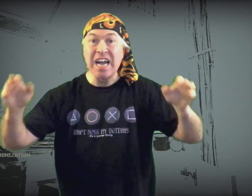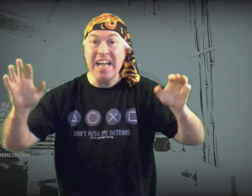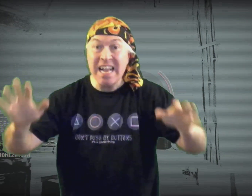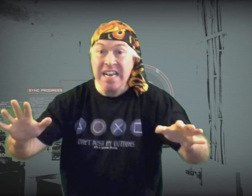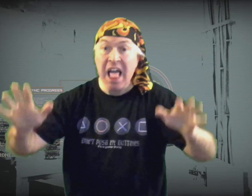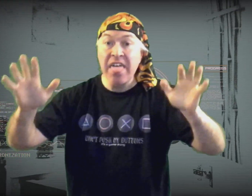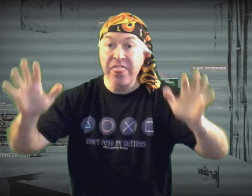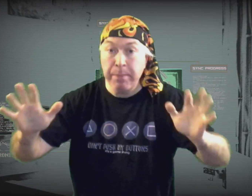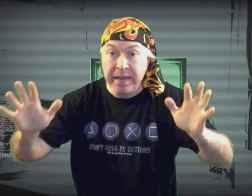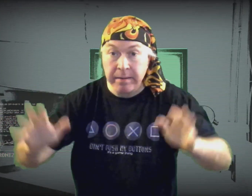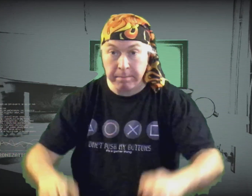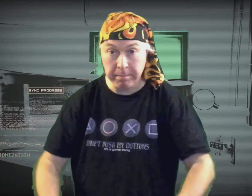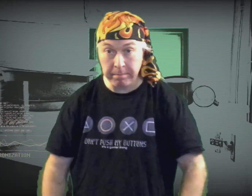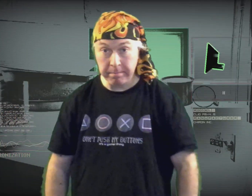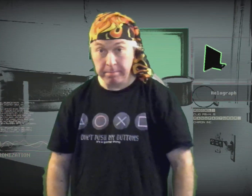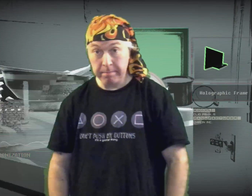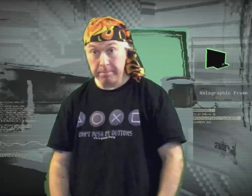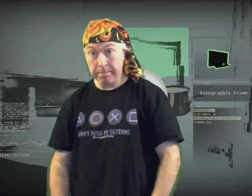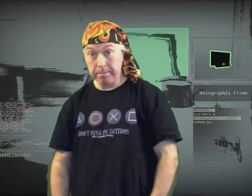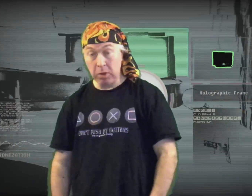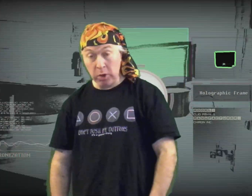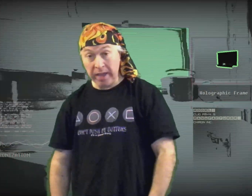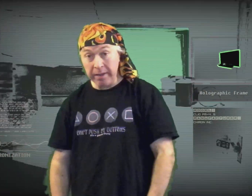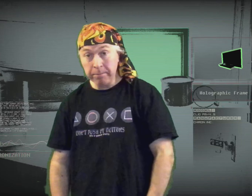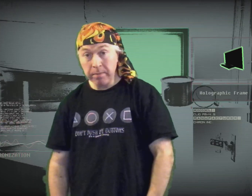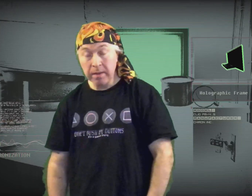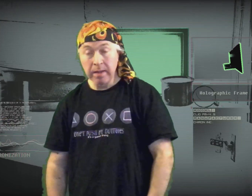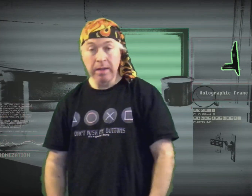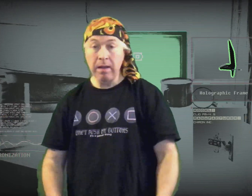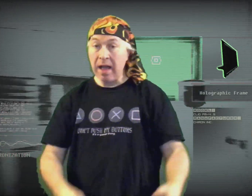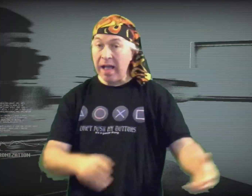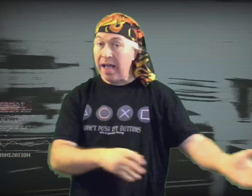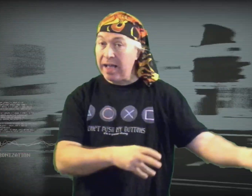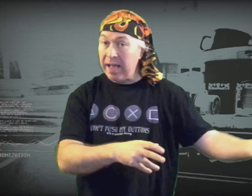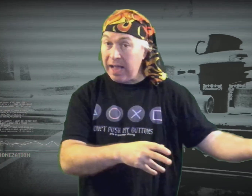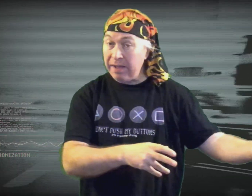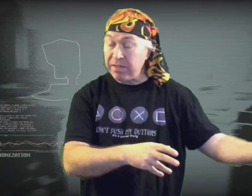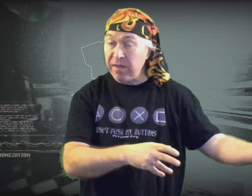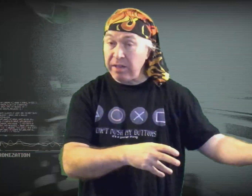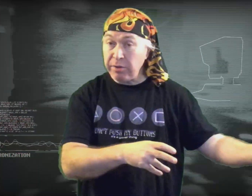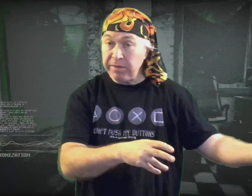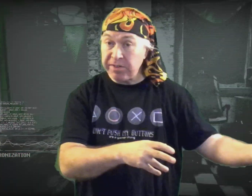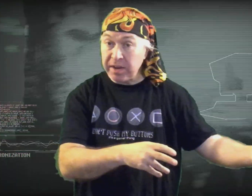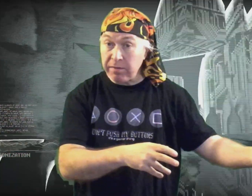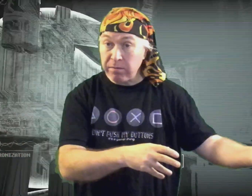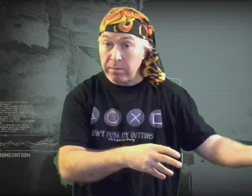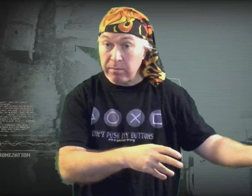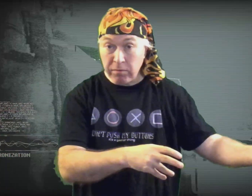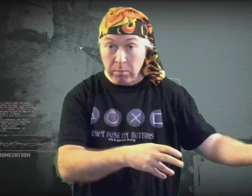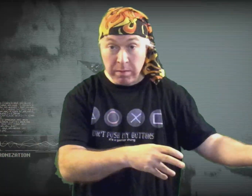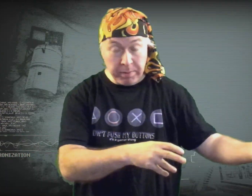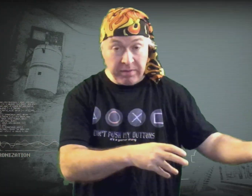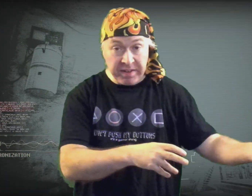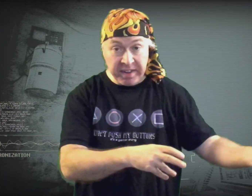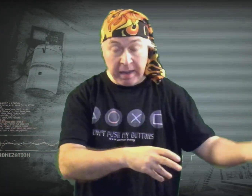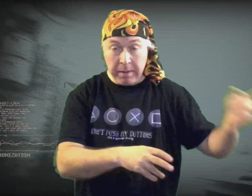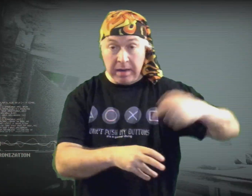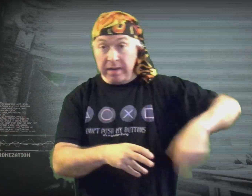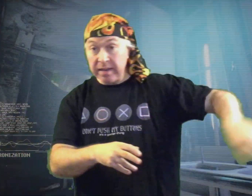in the bin. Okay. Half the value of your stuff from the previous game and it deleted